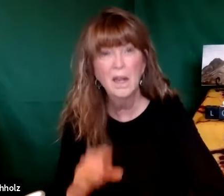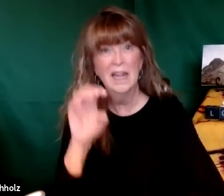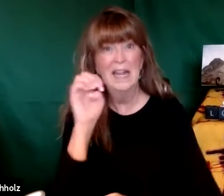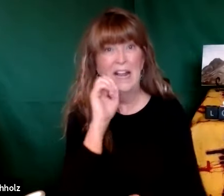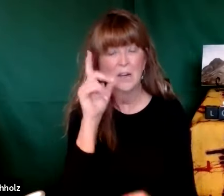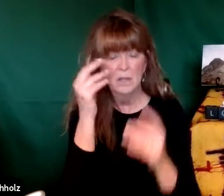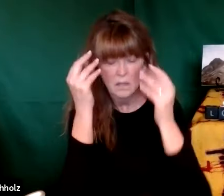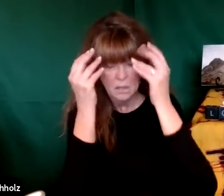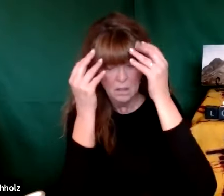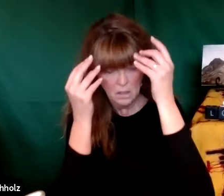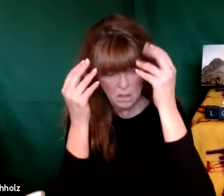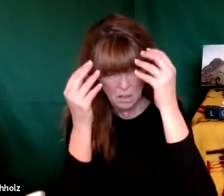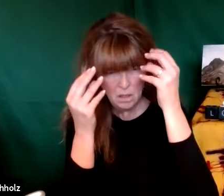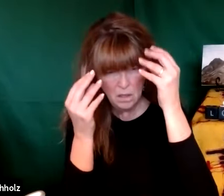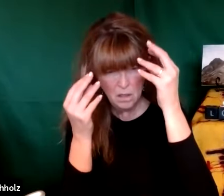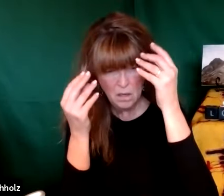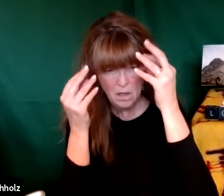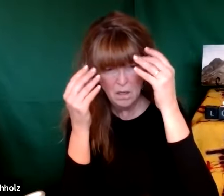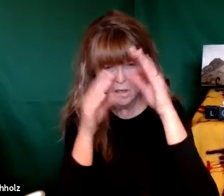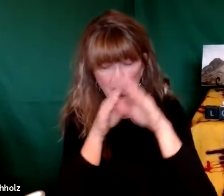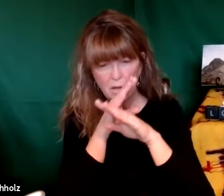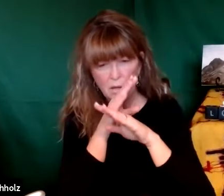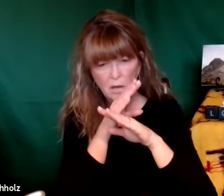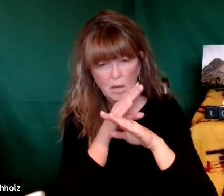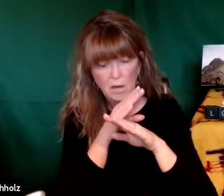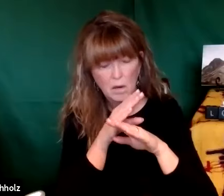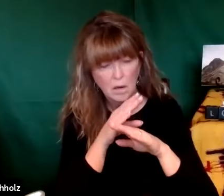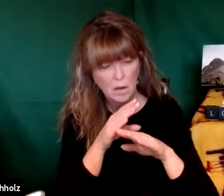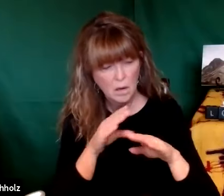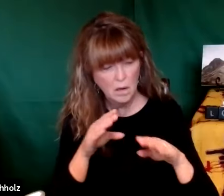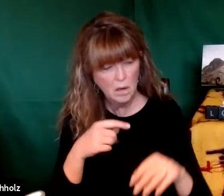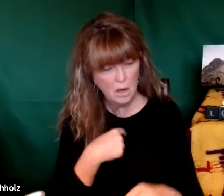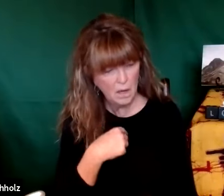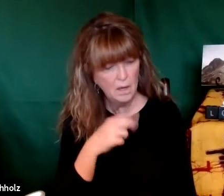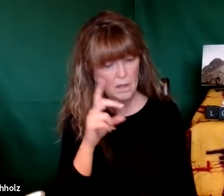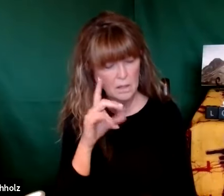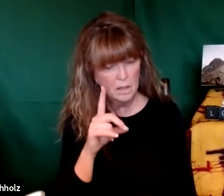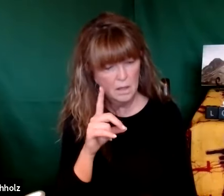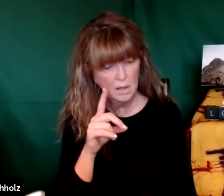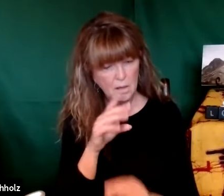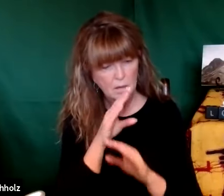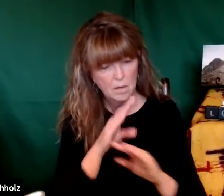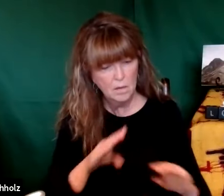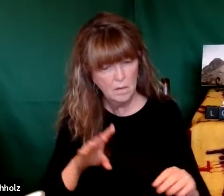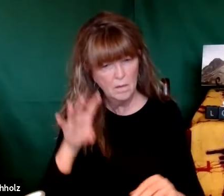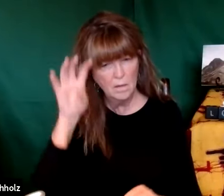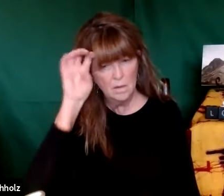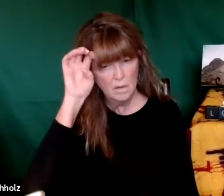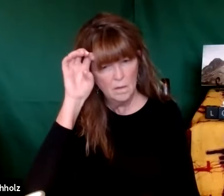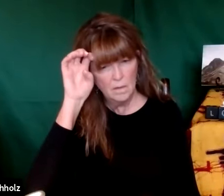fire but there was no God and Elijah was just pondering this so